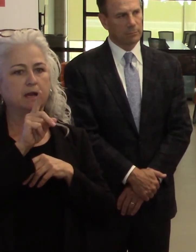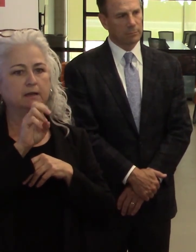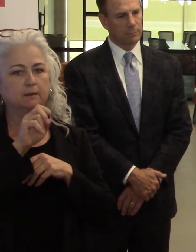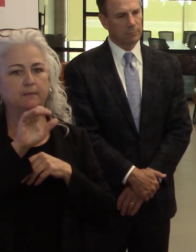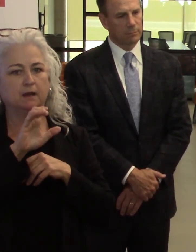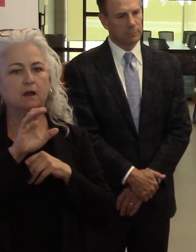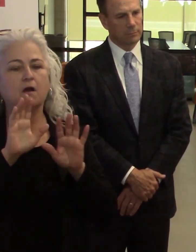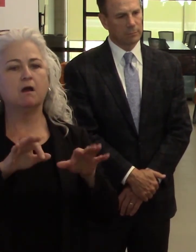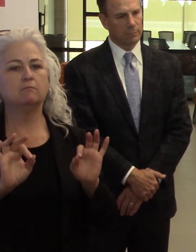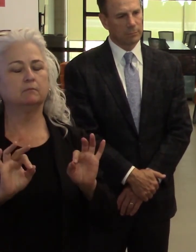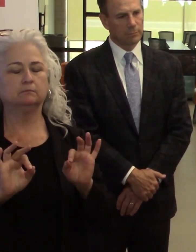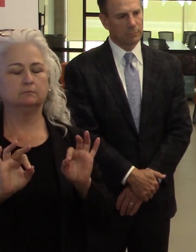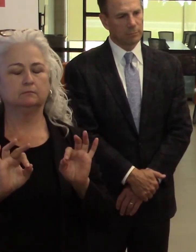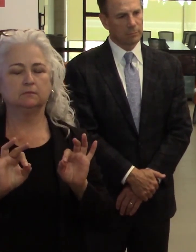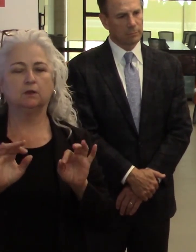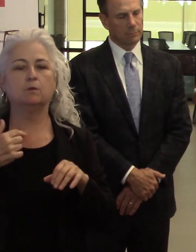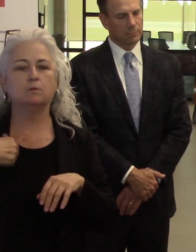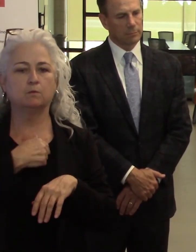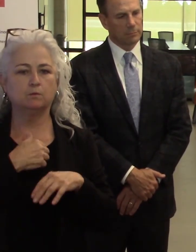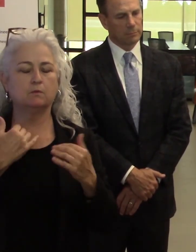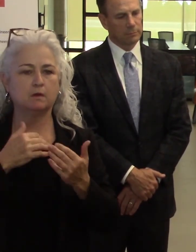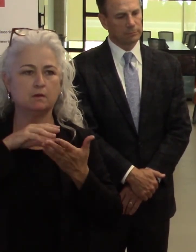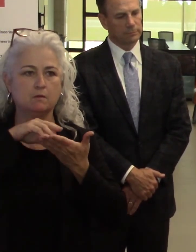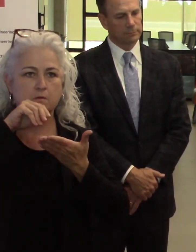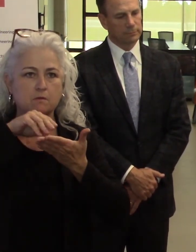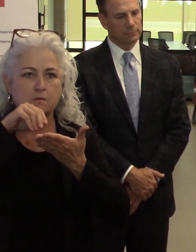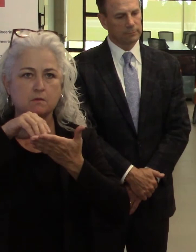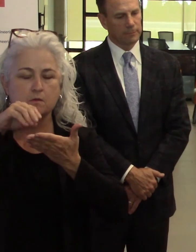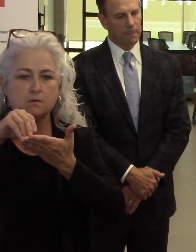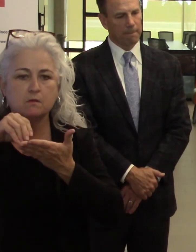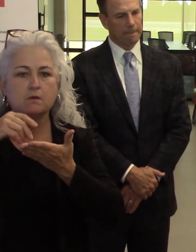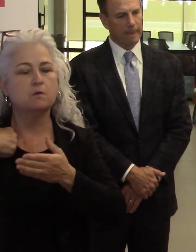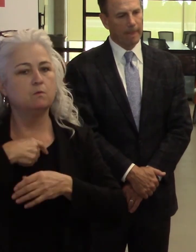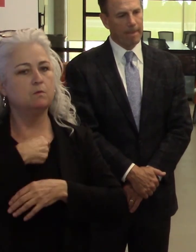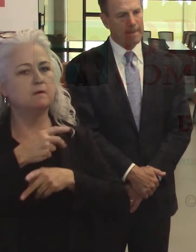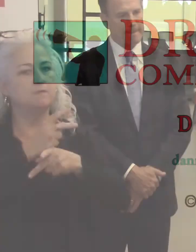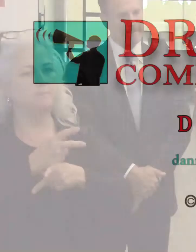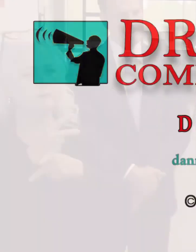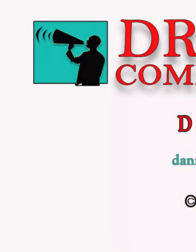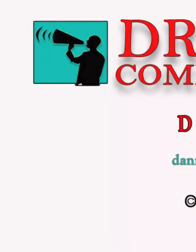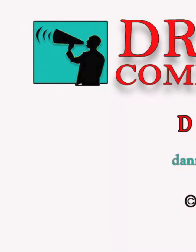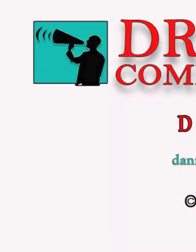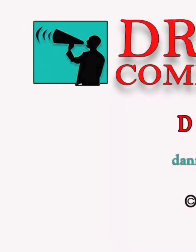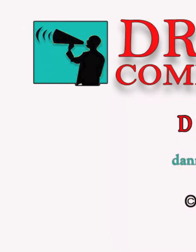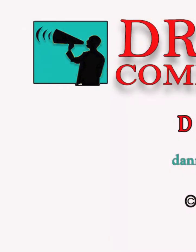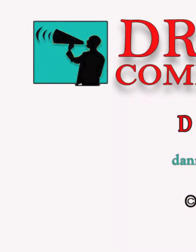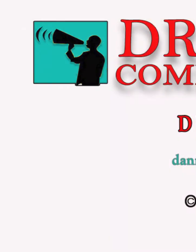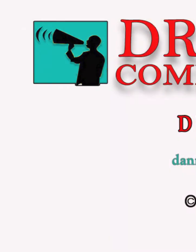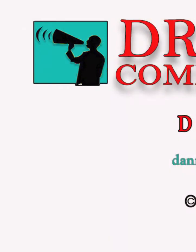learning about this. We need to be careful and take the precautions we need to take.